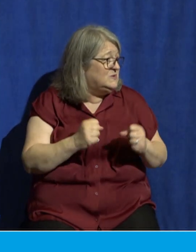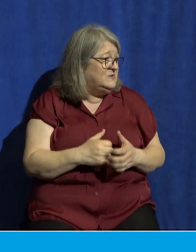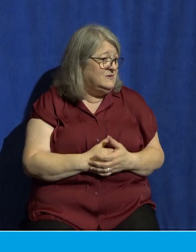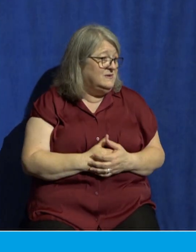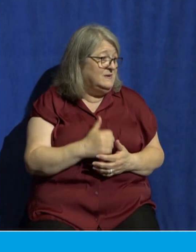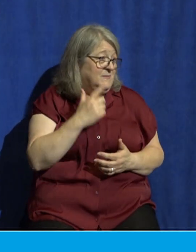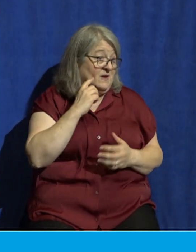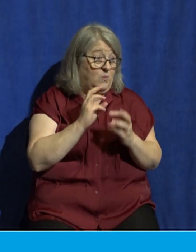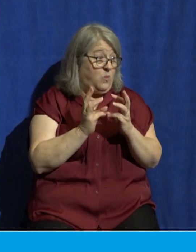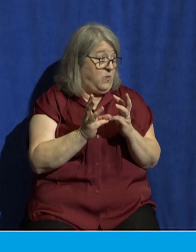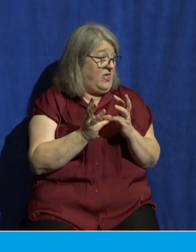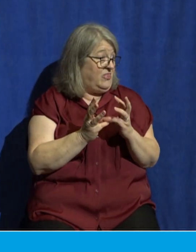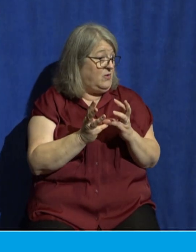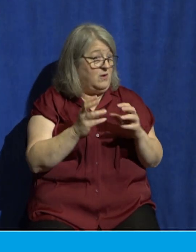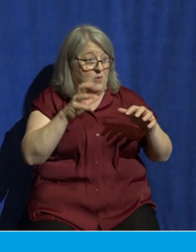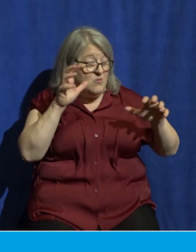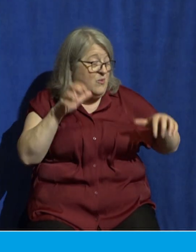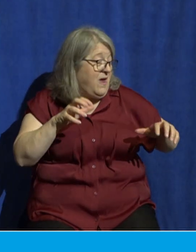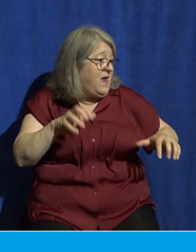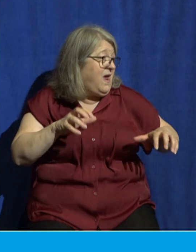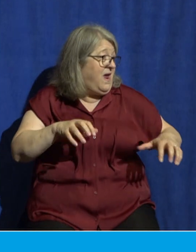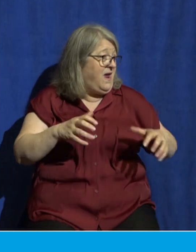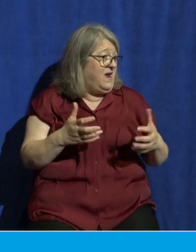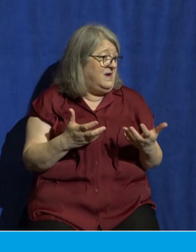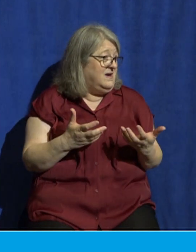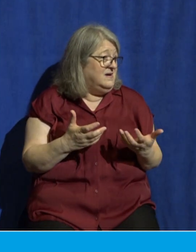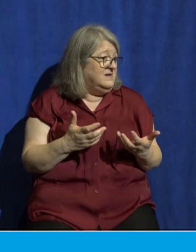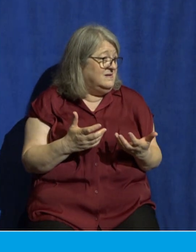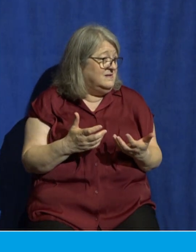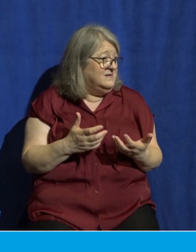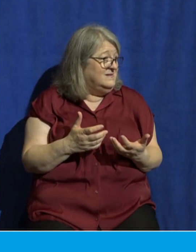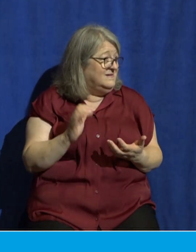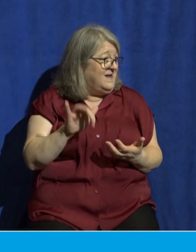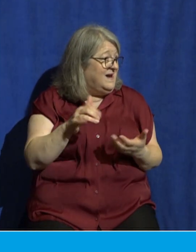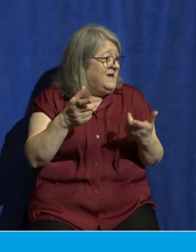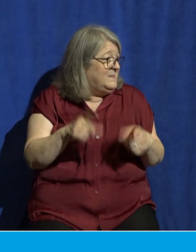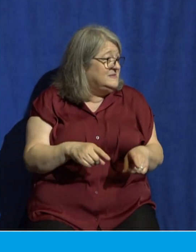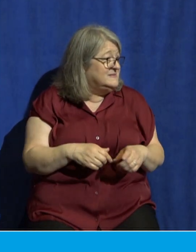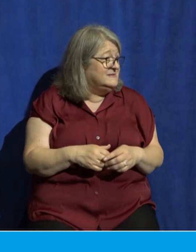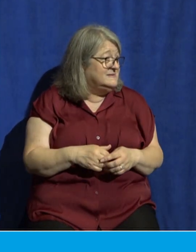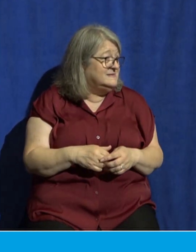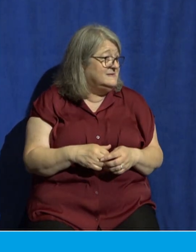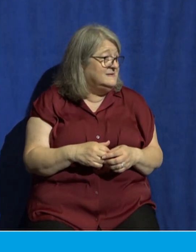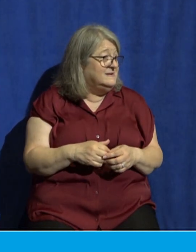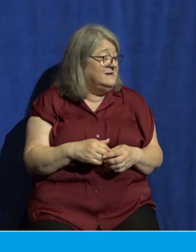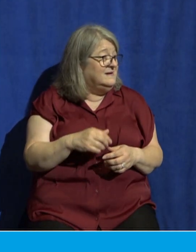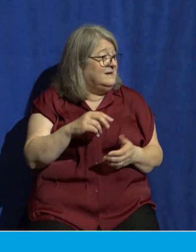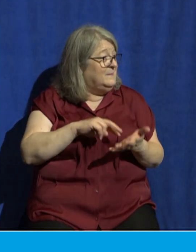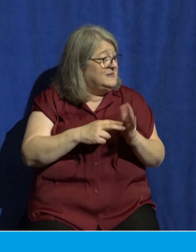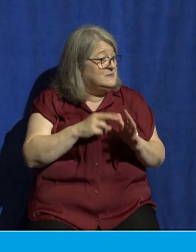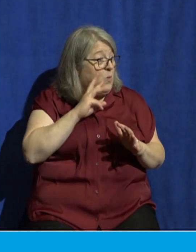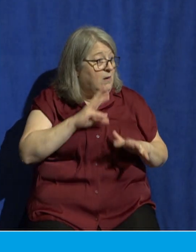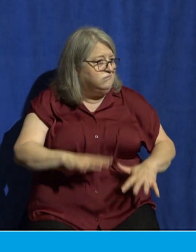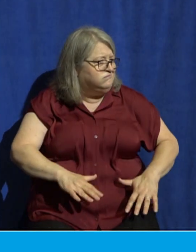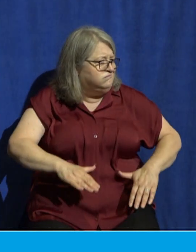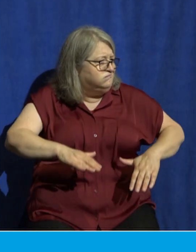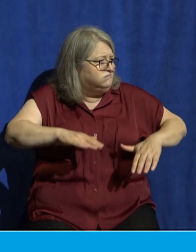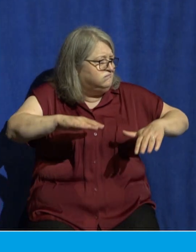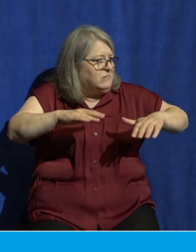conditions and the rain that happens in the previous season now, the ravines and the waters are super high and makes it difficult to get out of